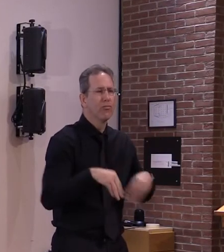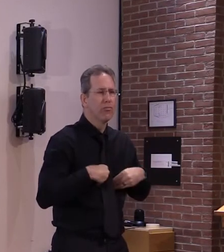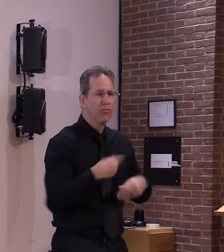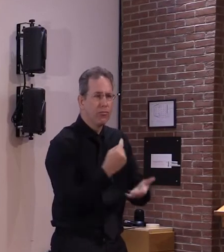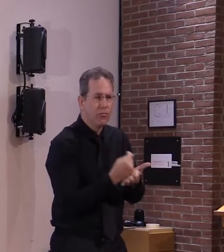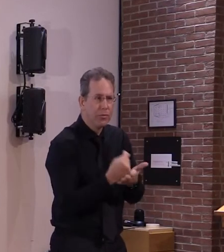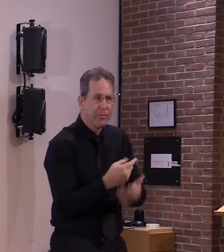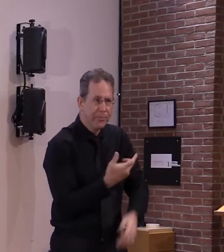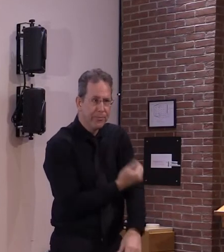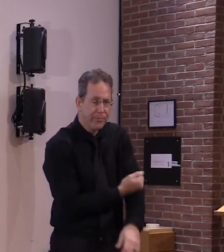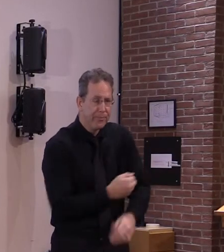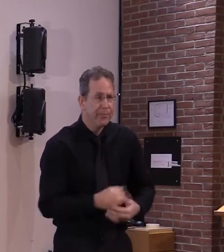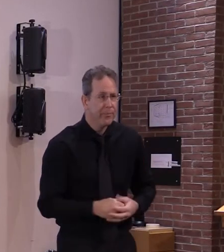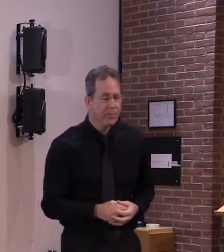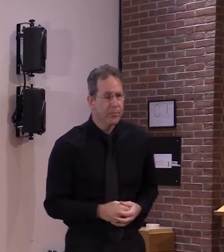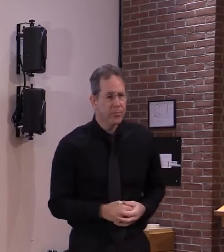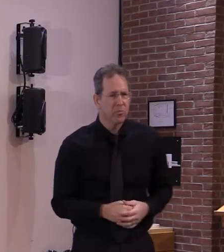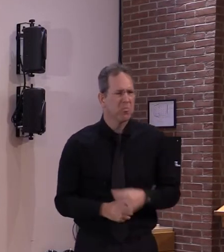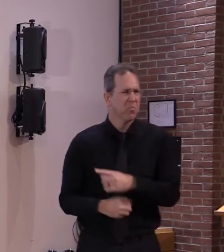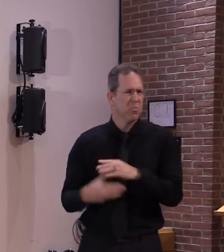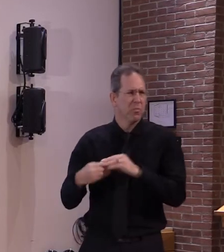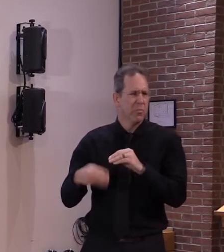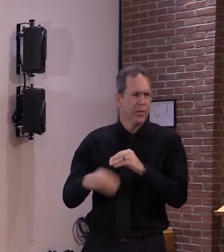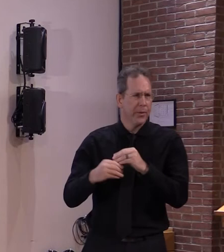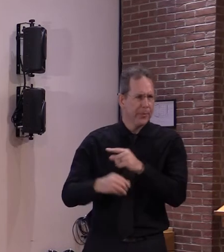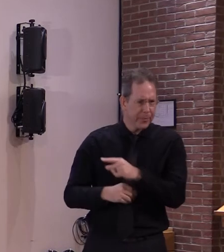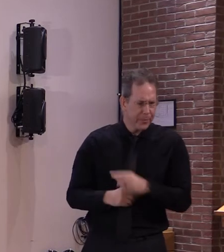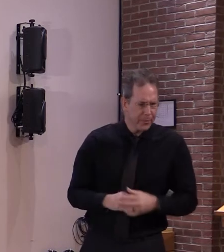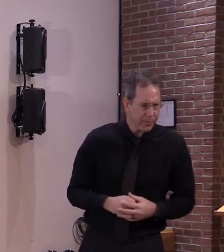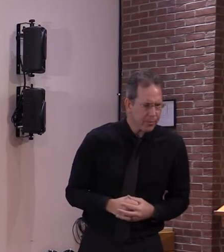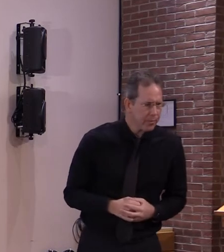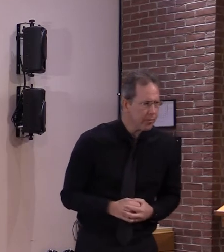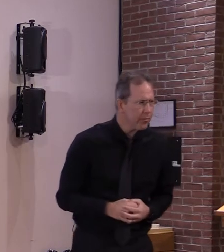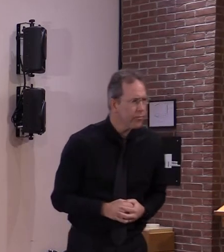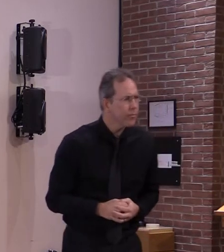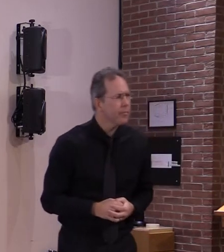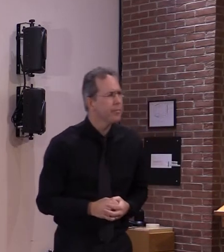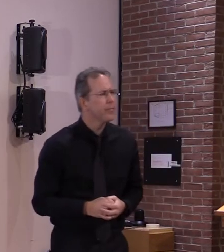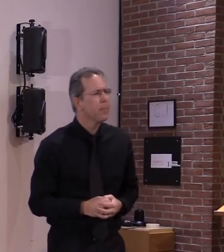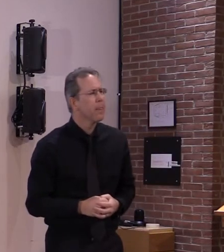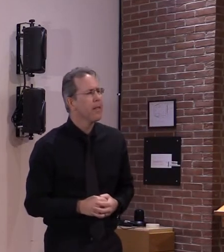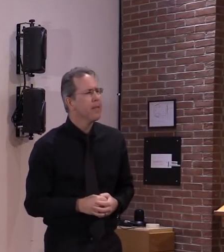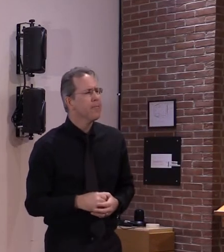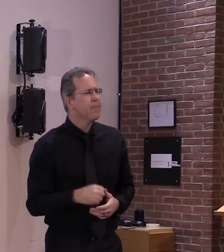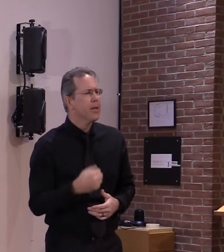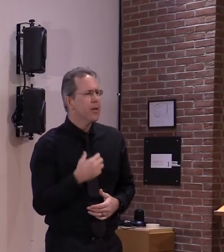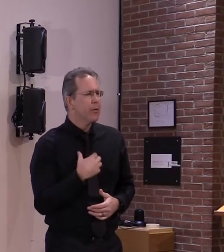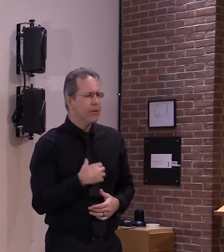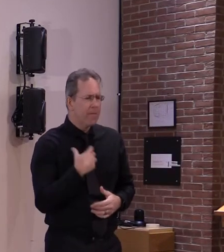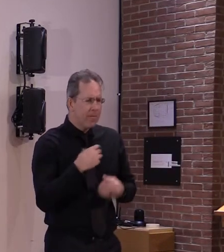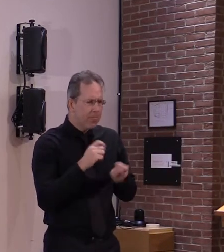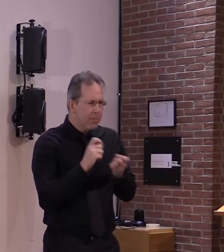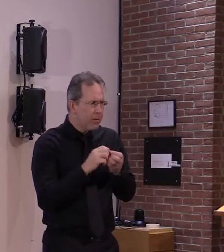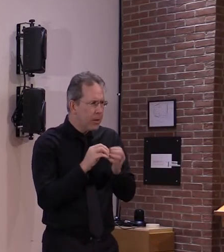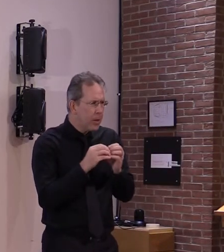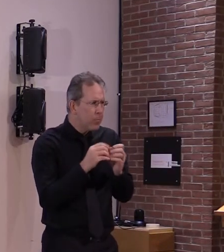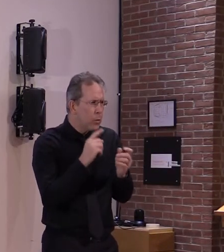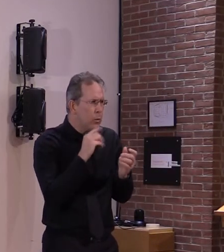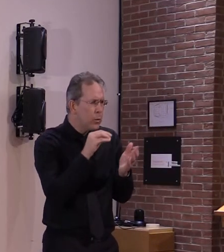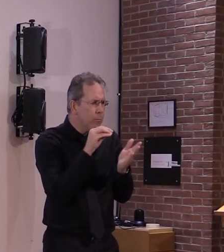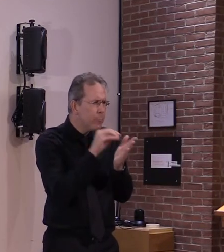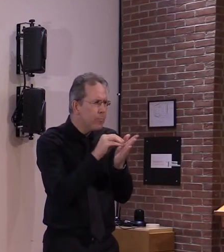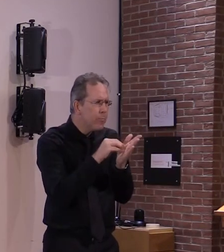i wish i had specific numbers to give you in the long-term care staff and patient populations but i don't